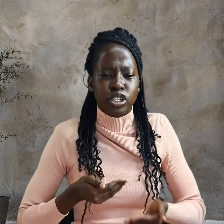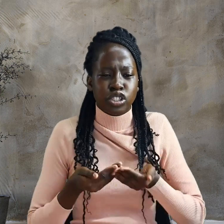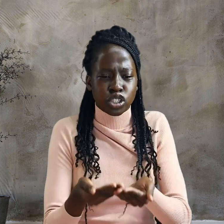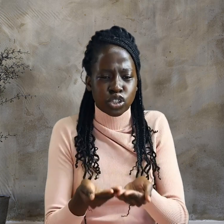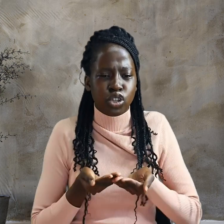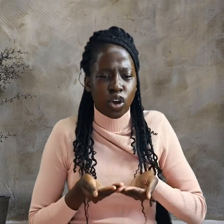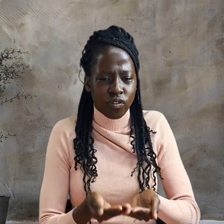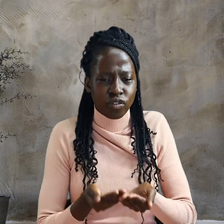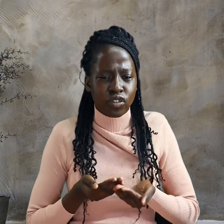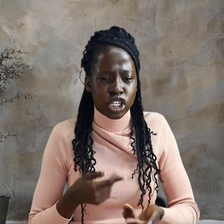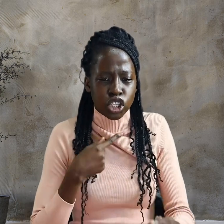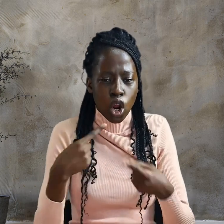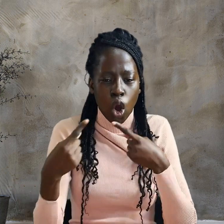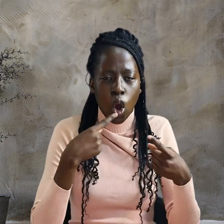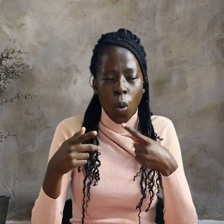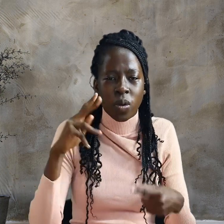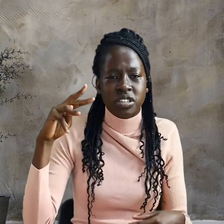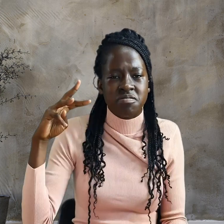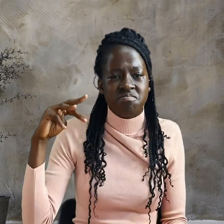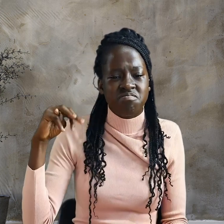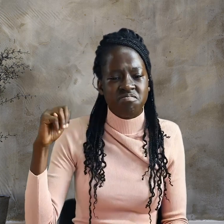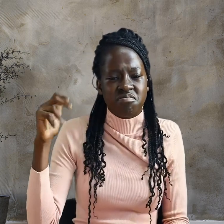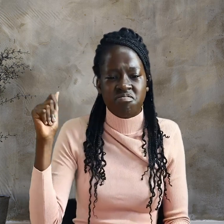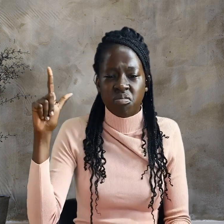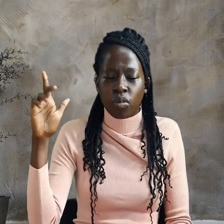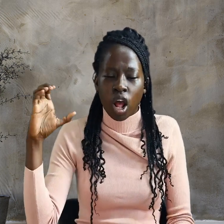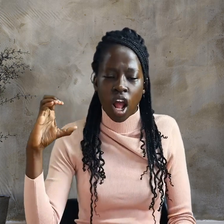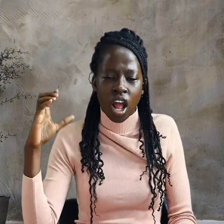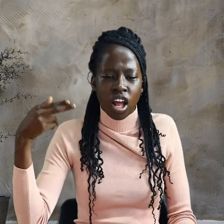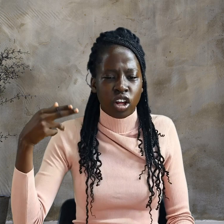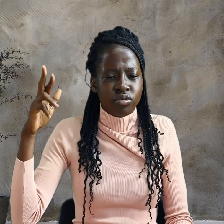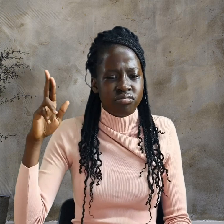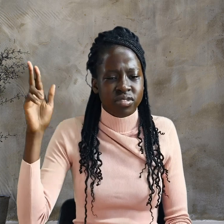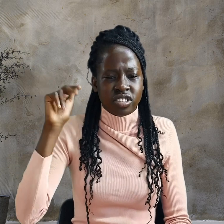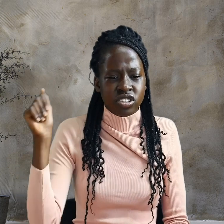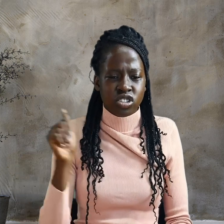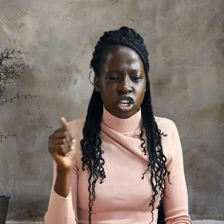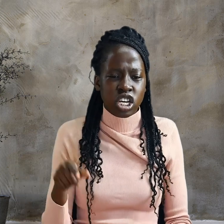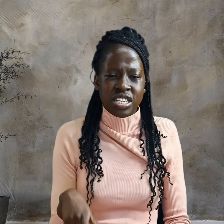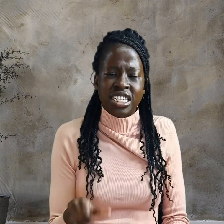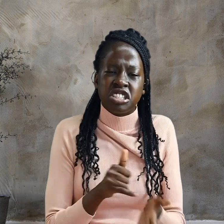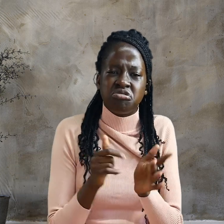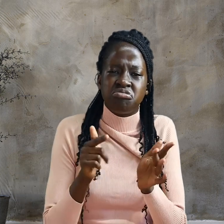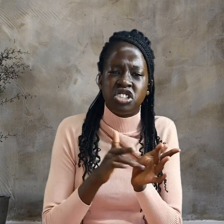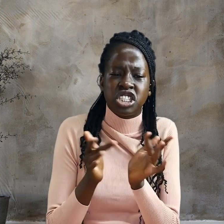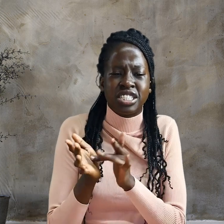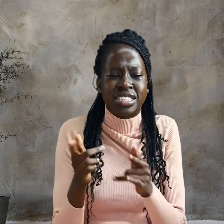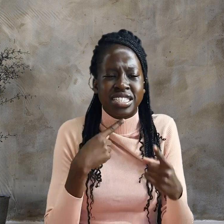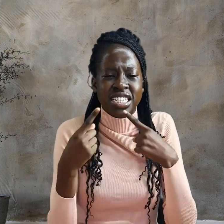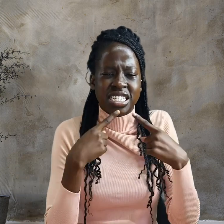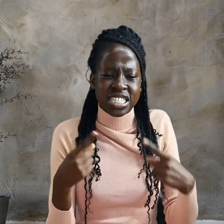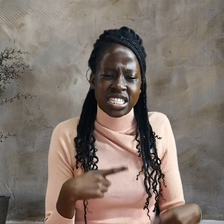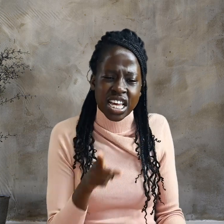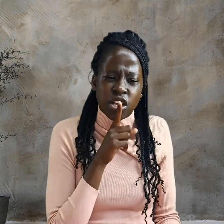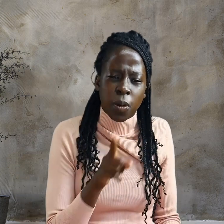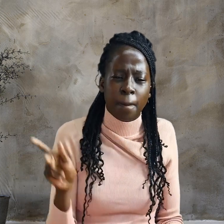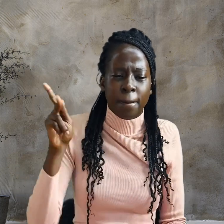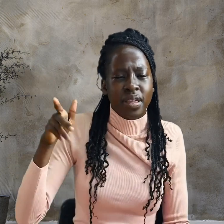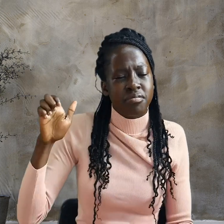Jesus commanded Peter, Put your sword away. Shall I not drink the cup the Father has given